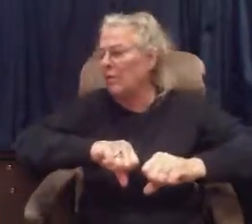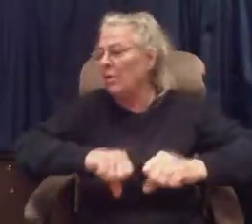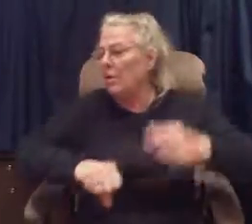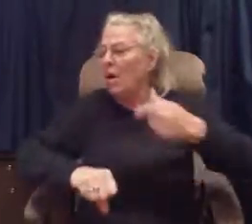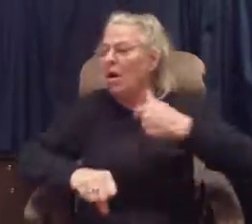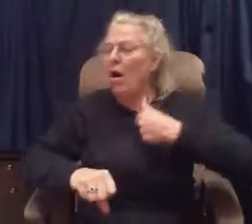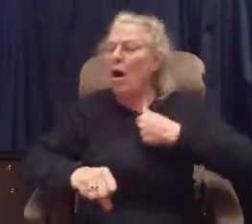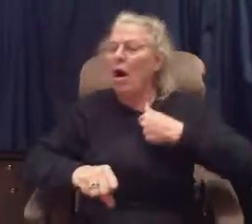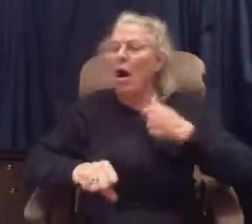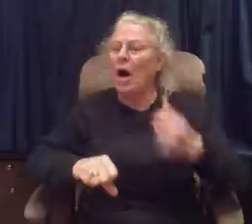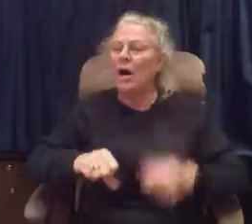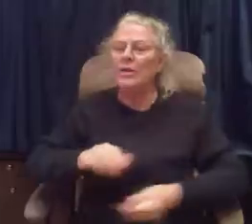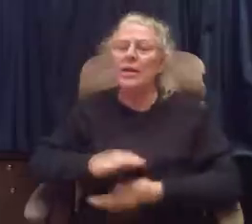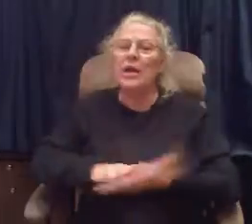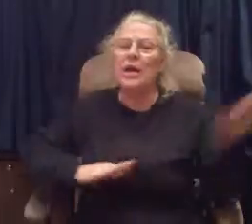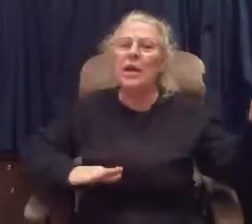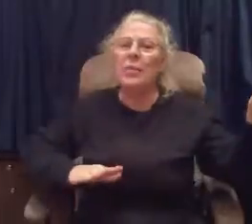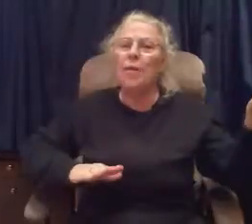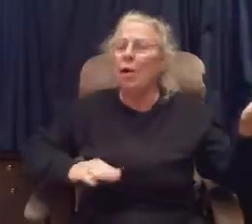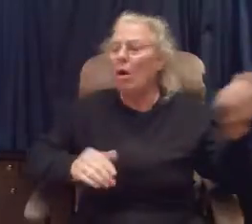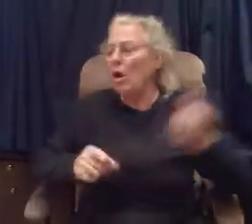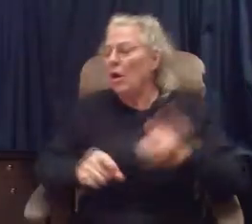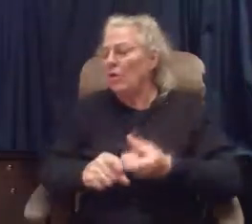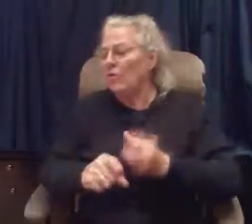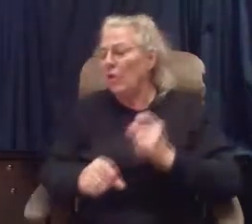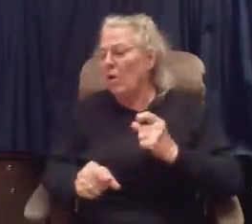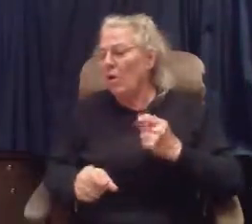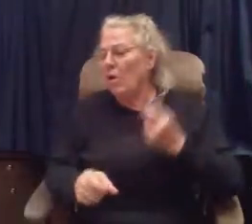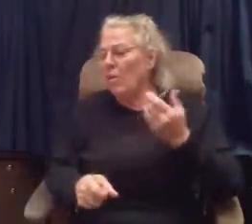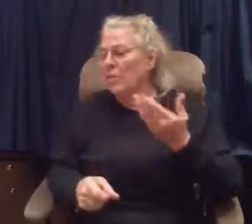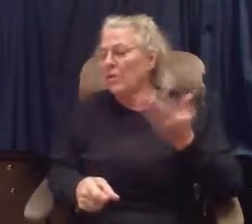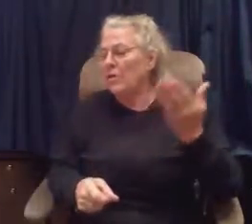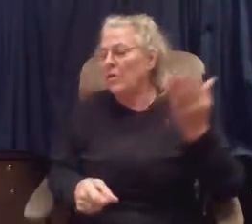I depart from thee